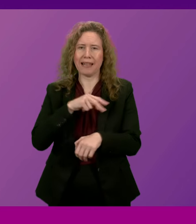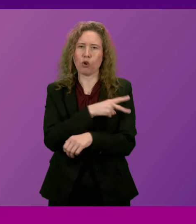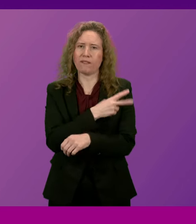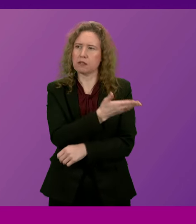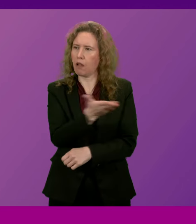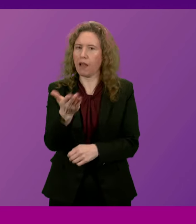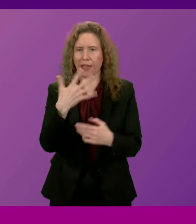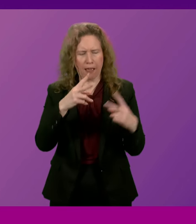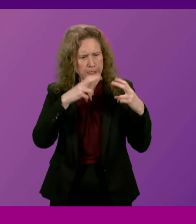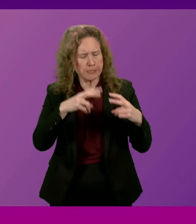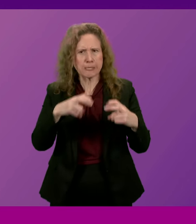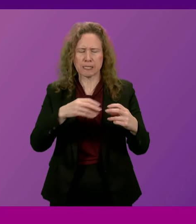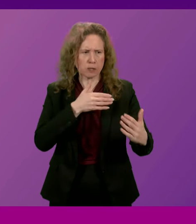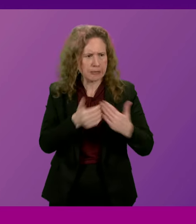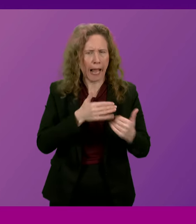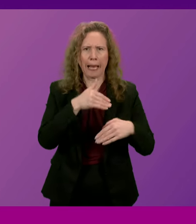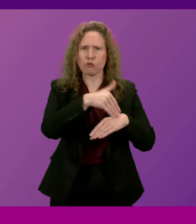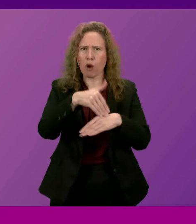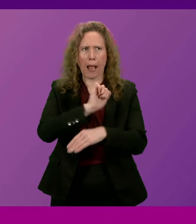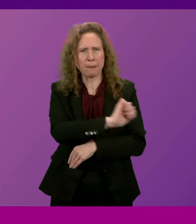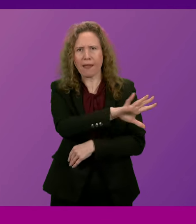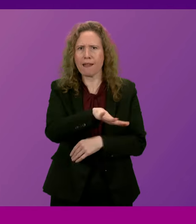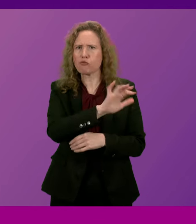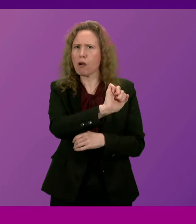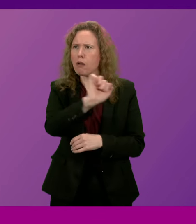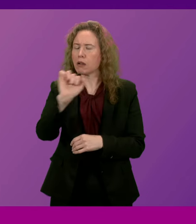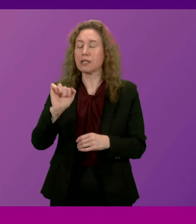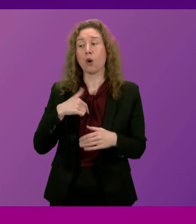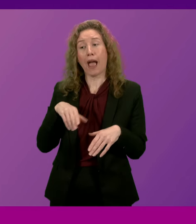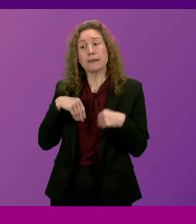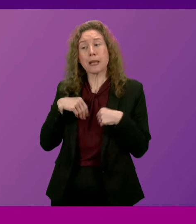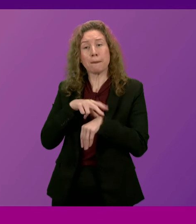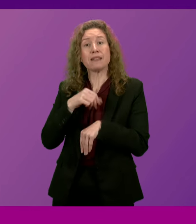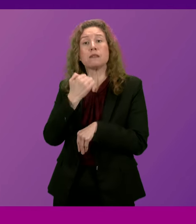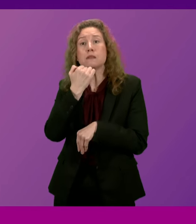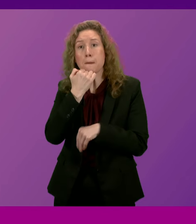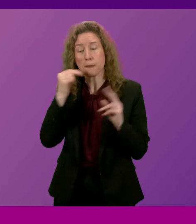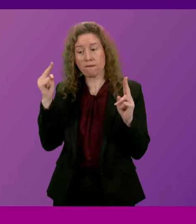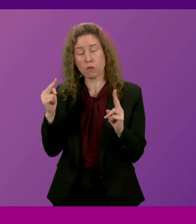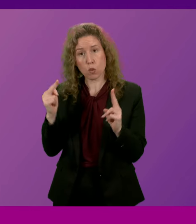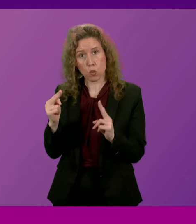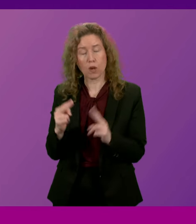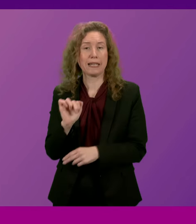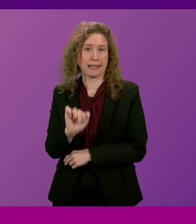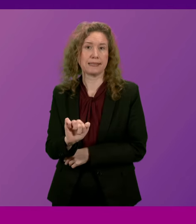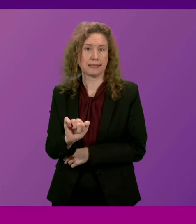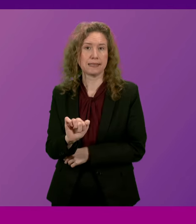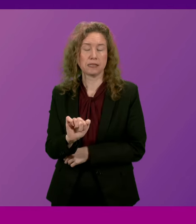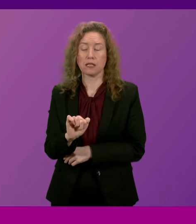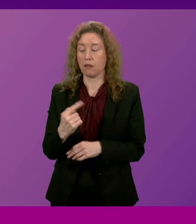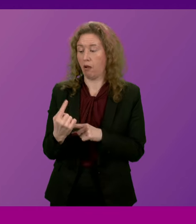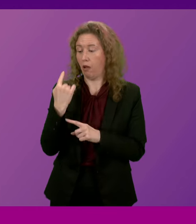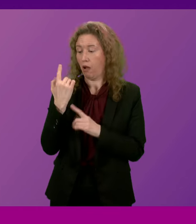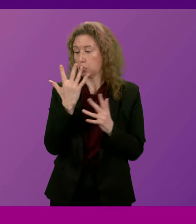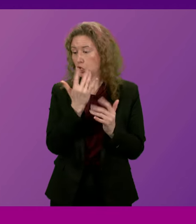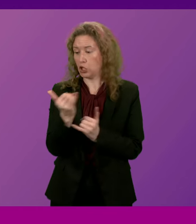on the tackling of crime in localities. Now, I accept that police numbers have fallen. The last census